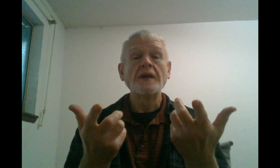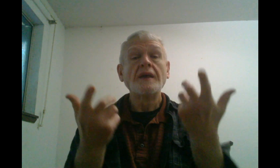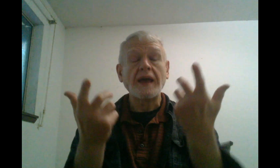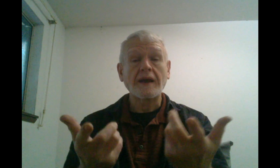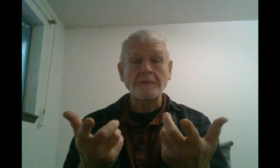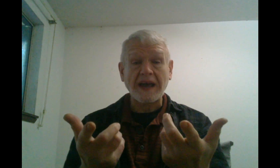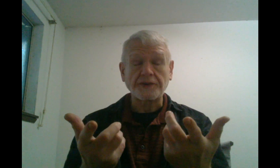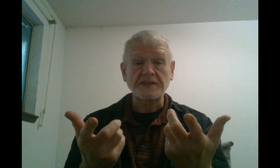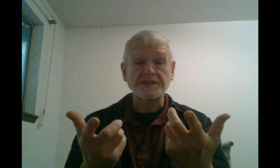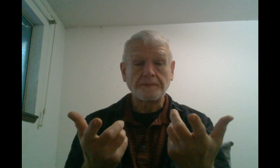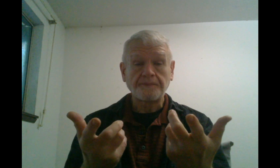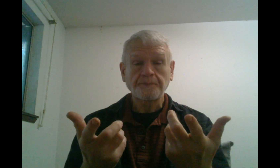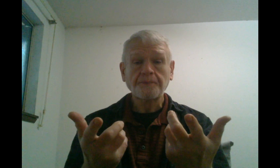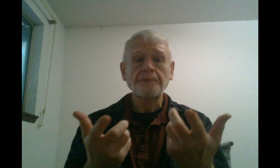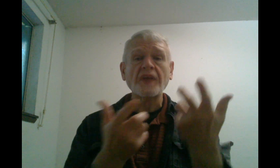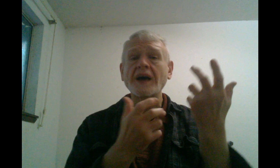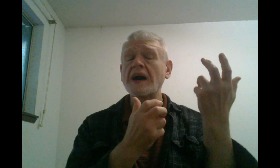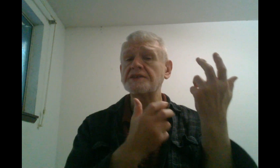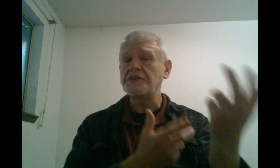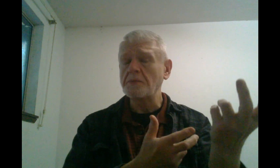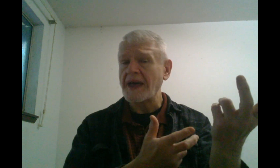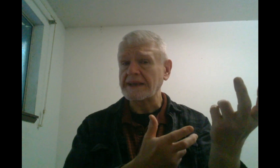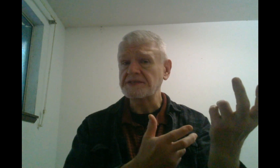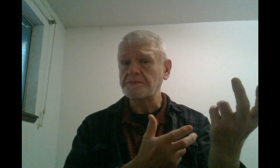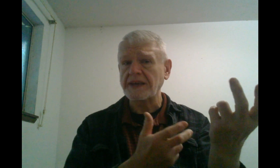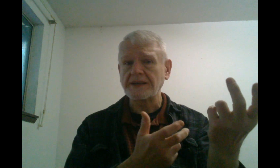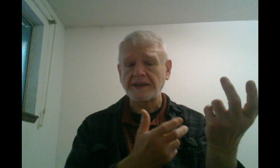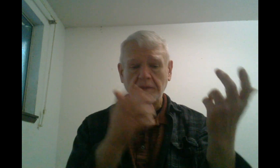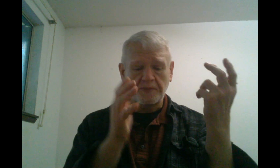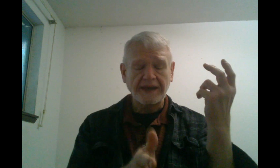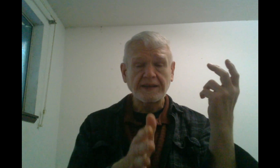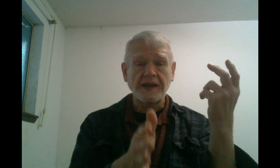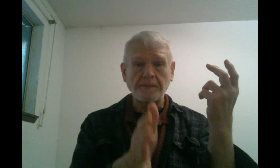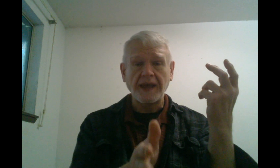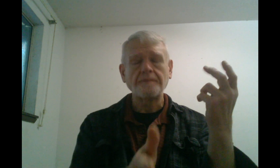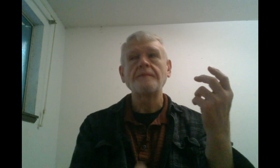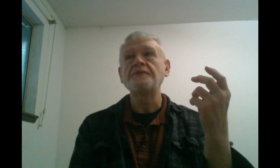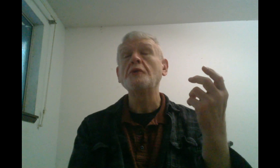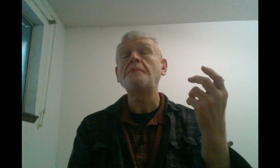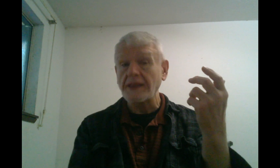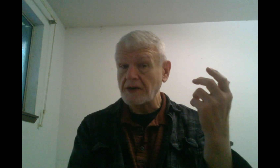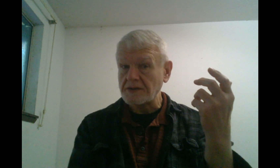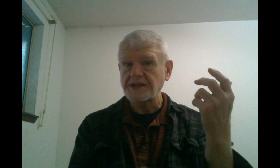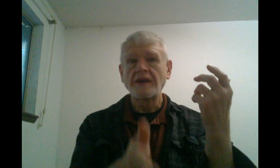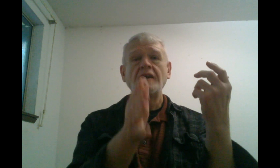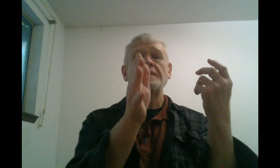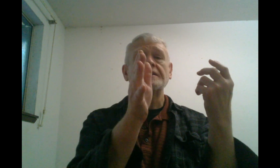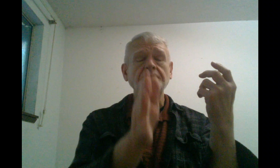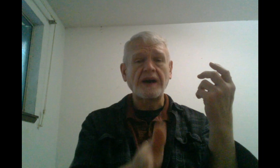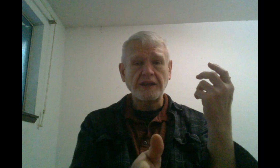air mattress. I got two blankets, because I need blanket—two pillows, because I